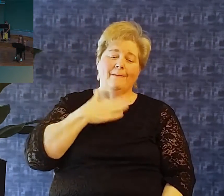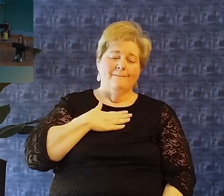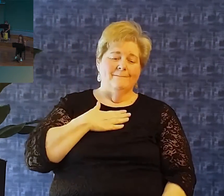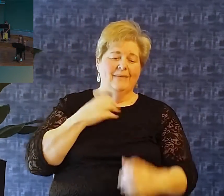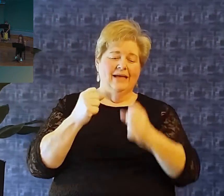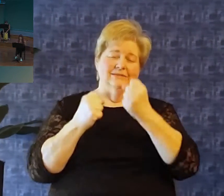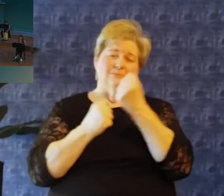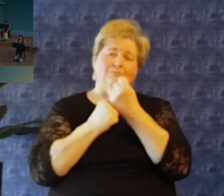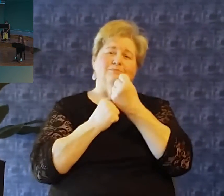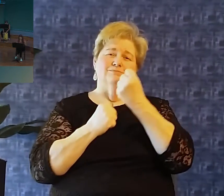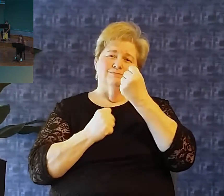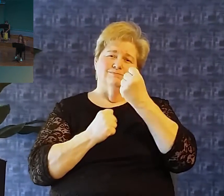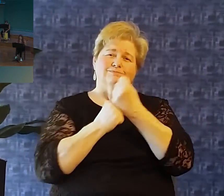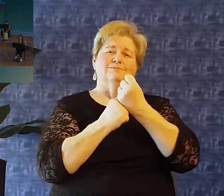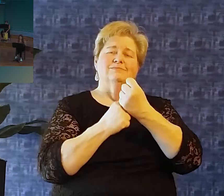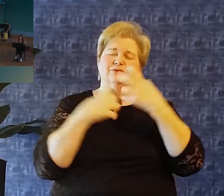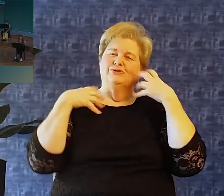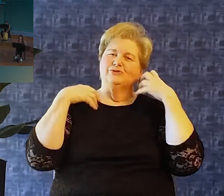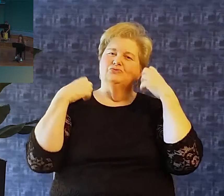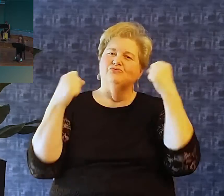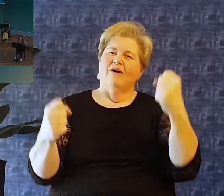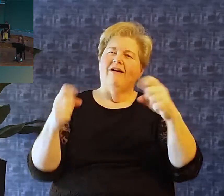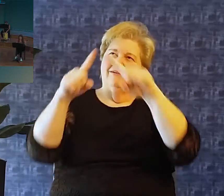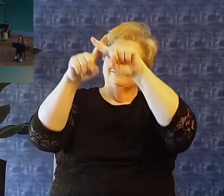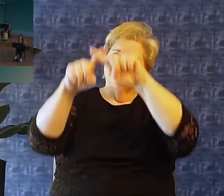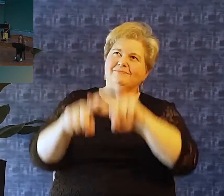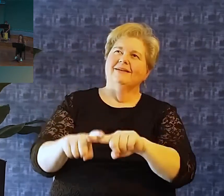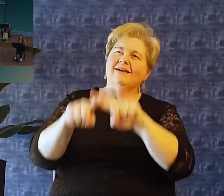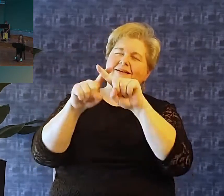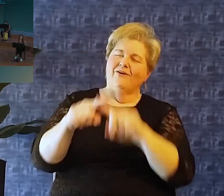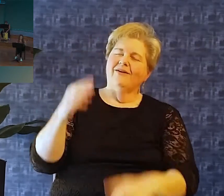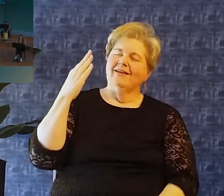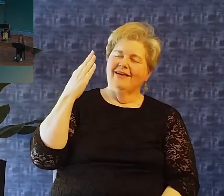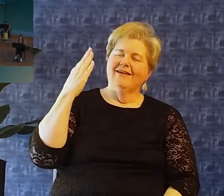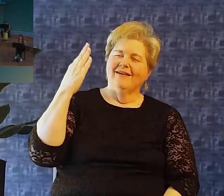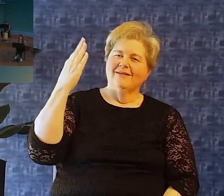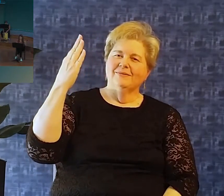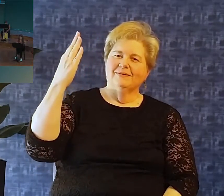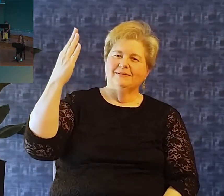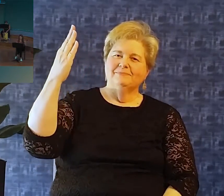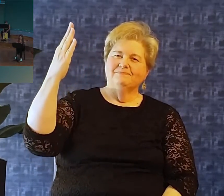My anger holds within the veil